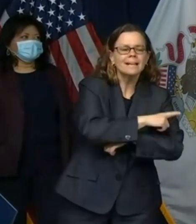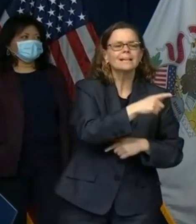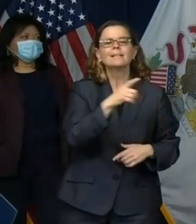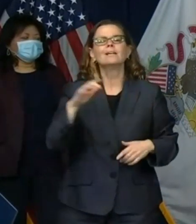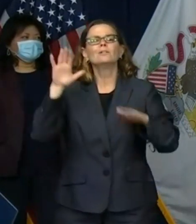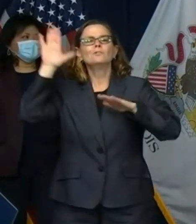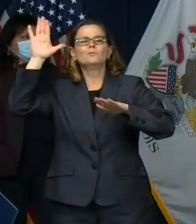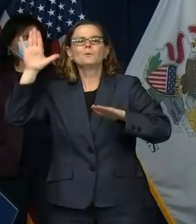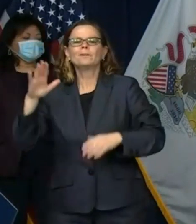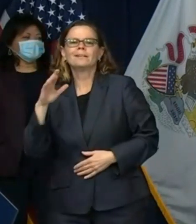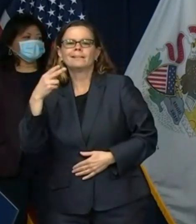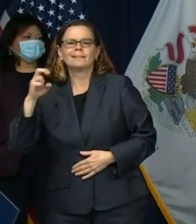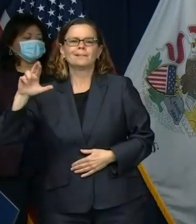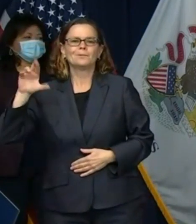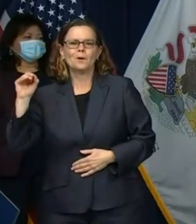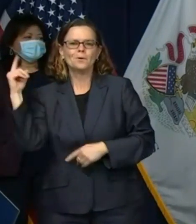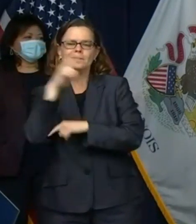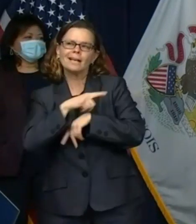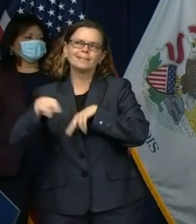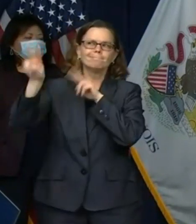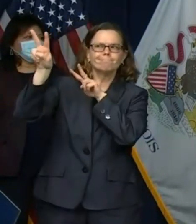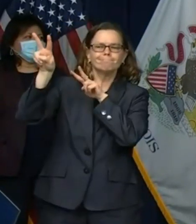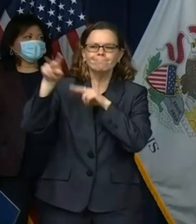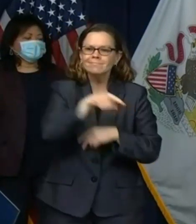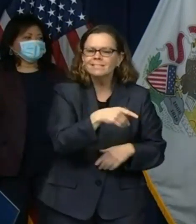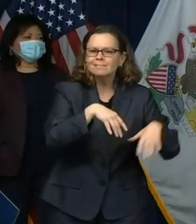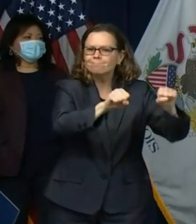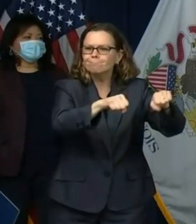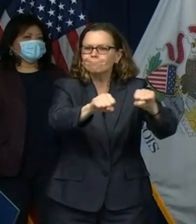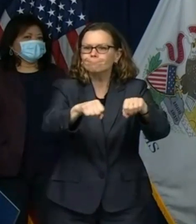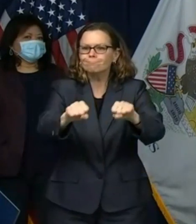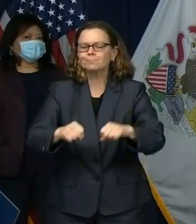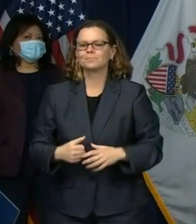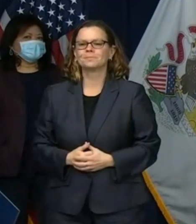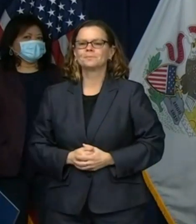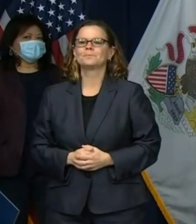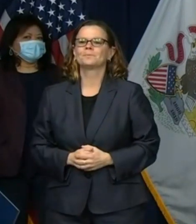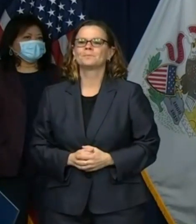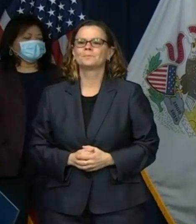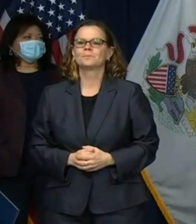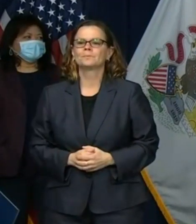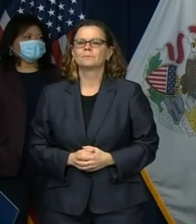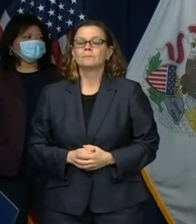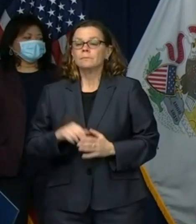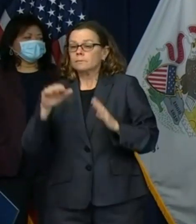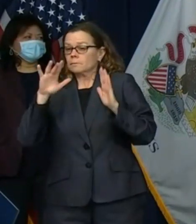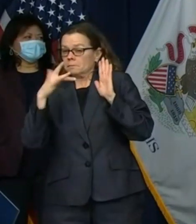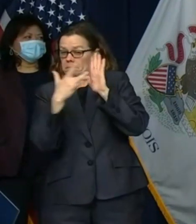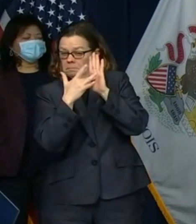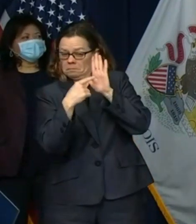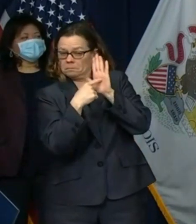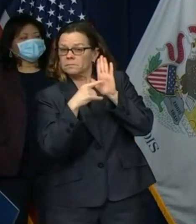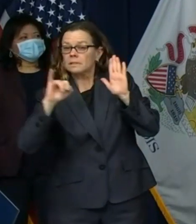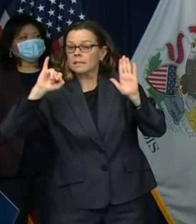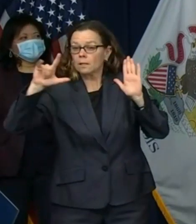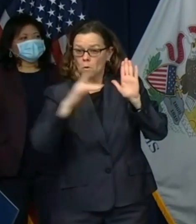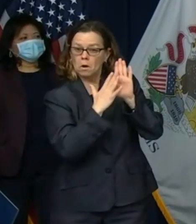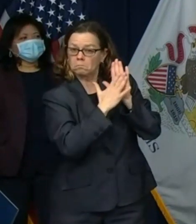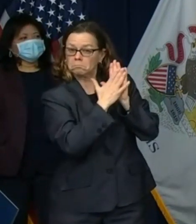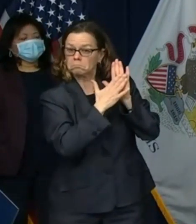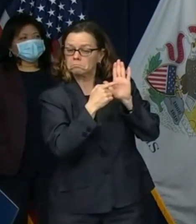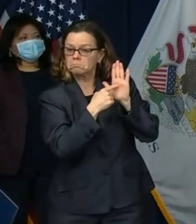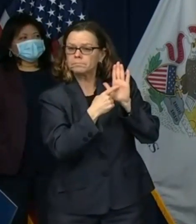agency on aging partnered with danville united way chris healthy aging center of